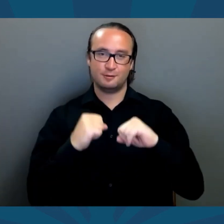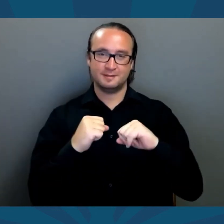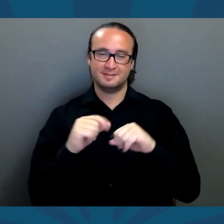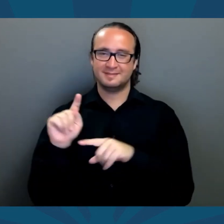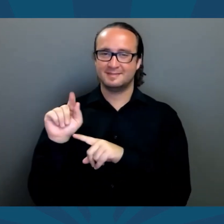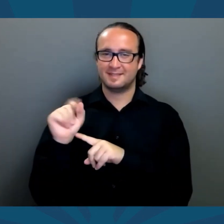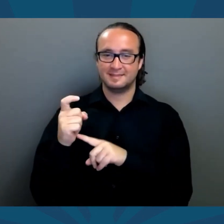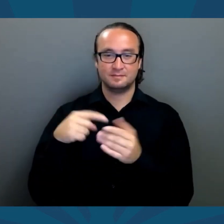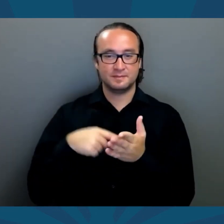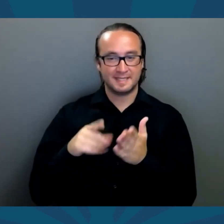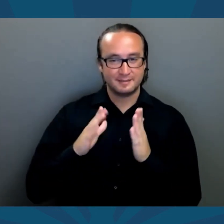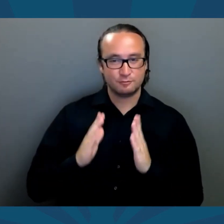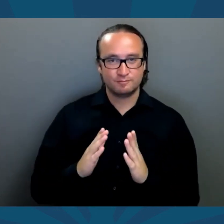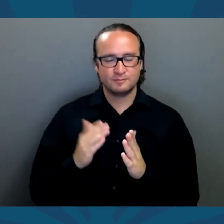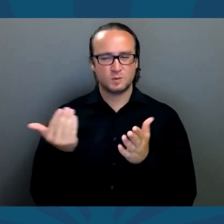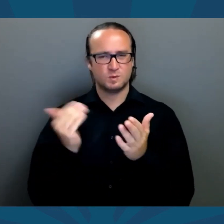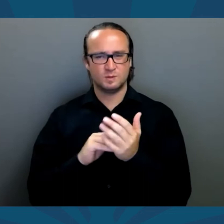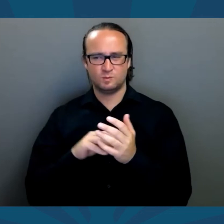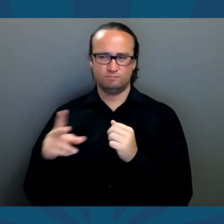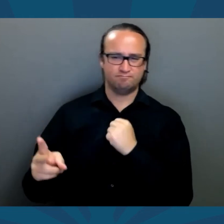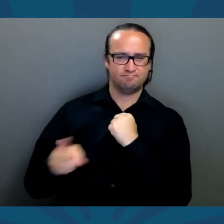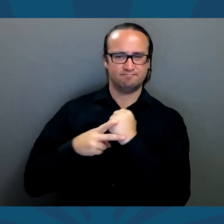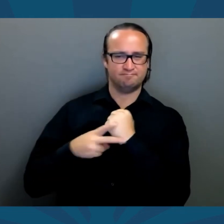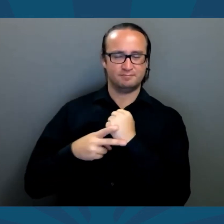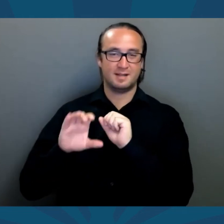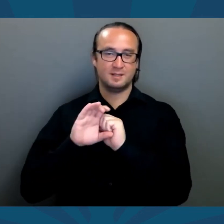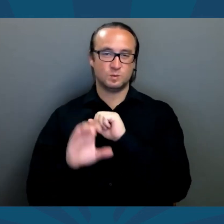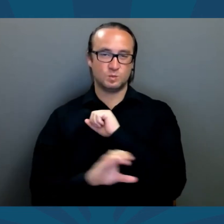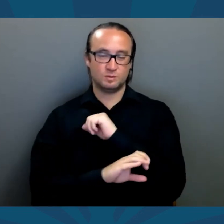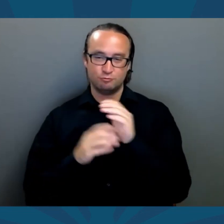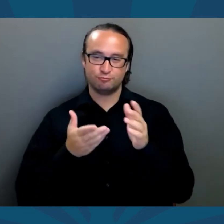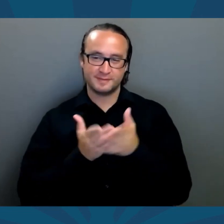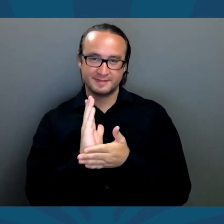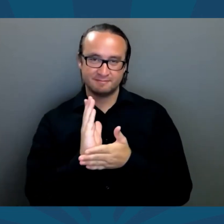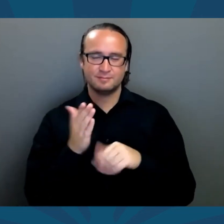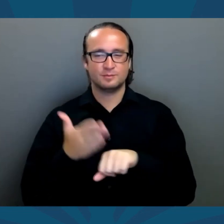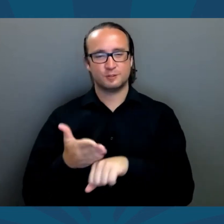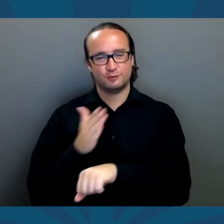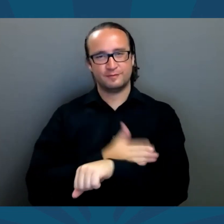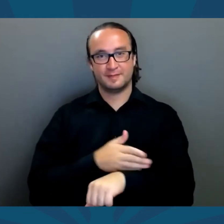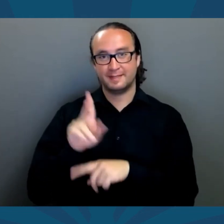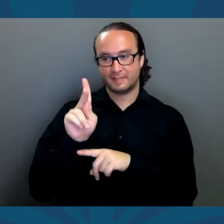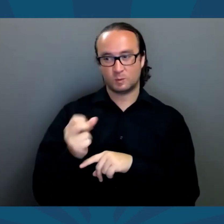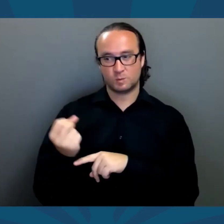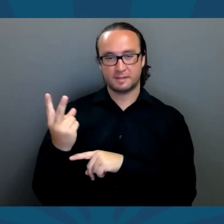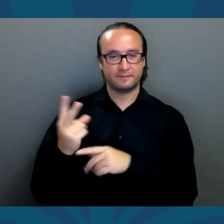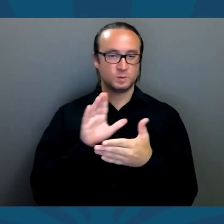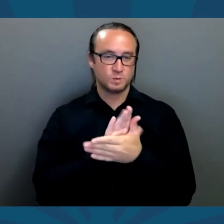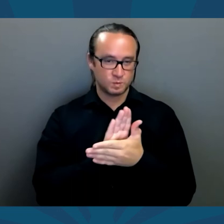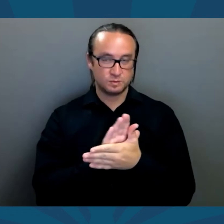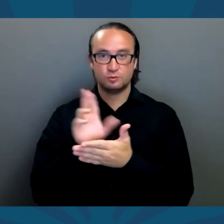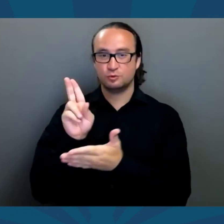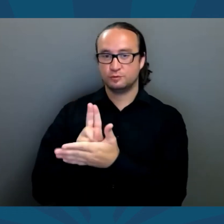It's her desire to protect taxpayers, restore our constitutional rights and improve our